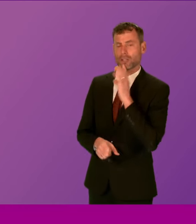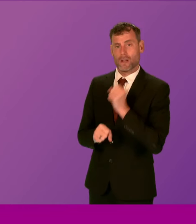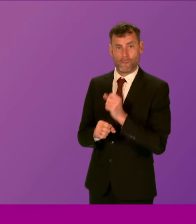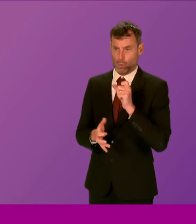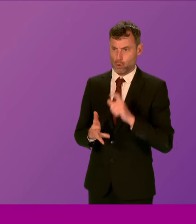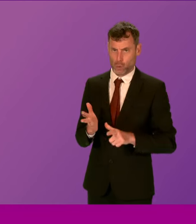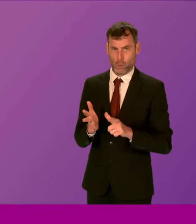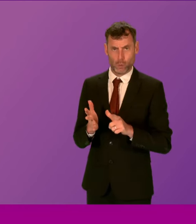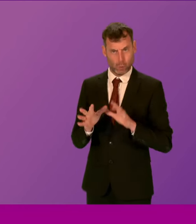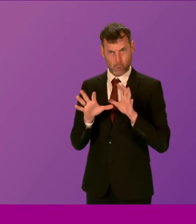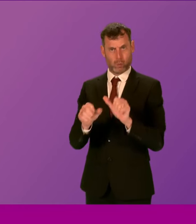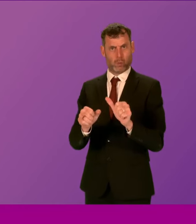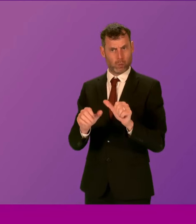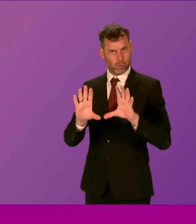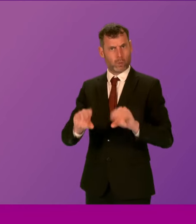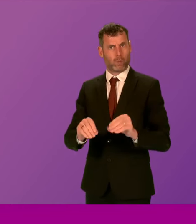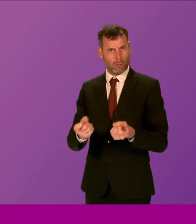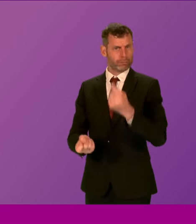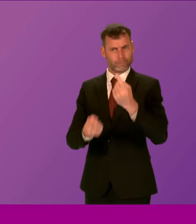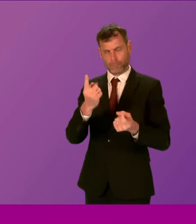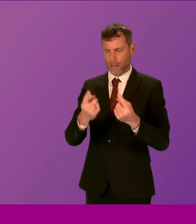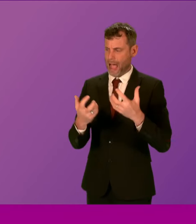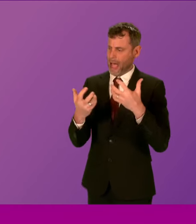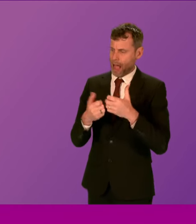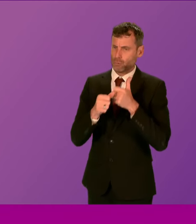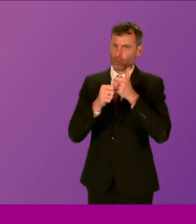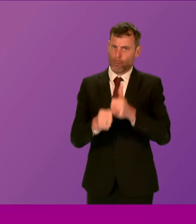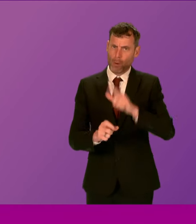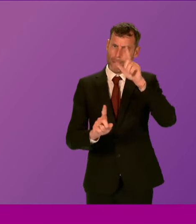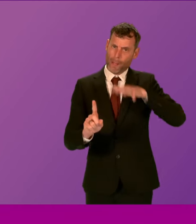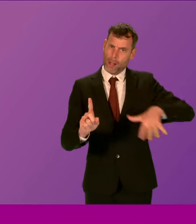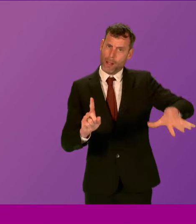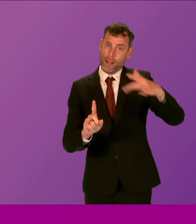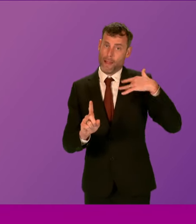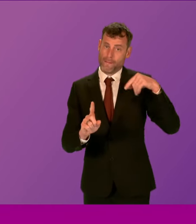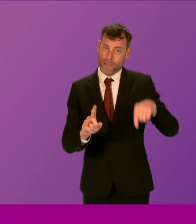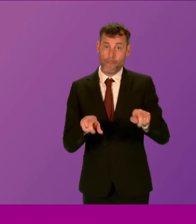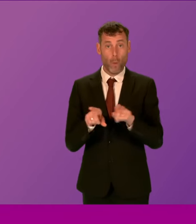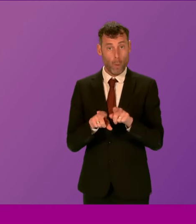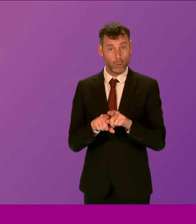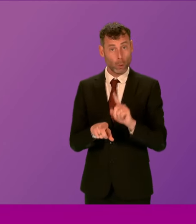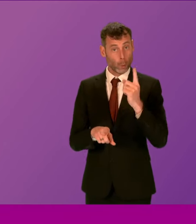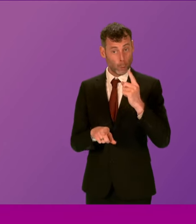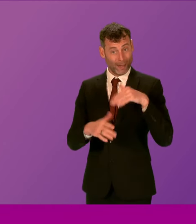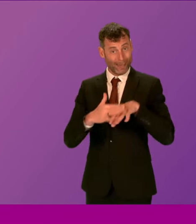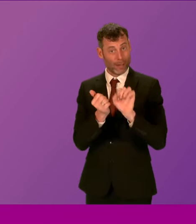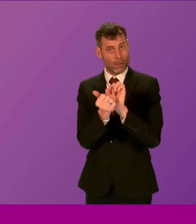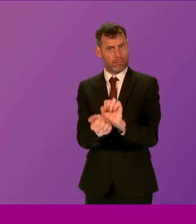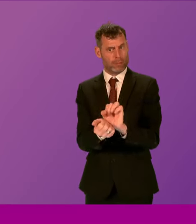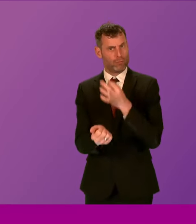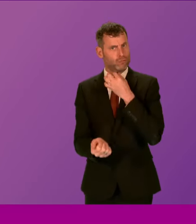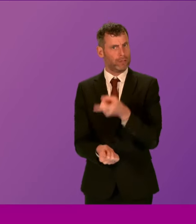take and the Cabinet Secretary to support the residents and the vulnerable inmates in this prison? First Minister.